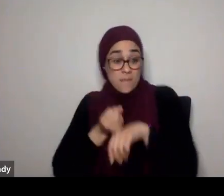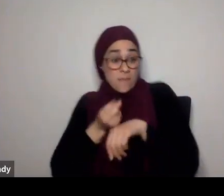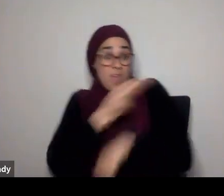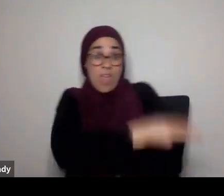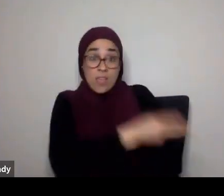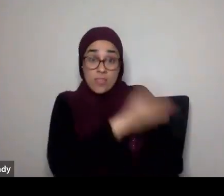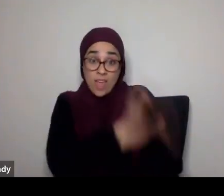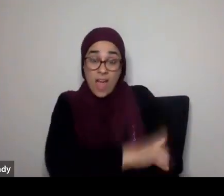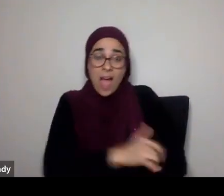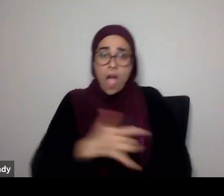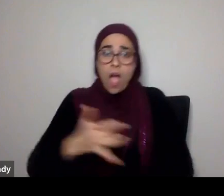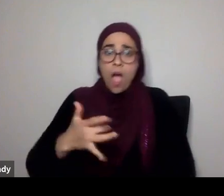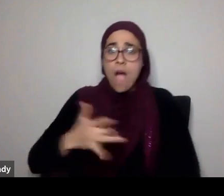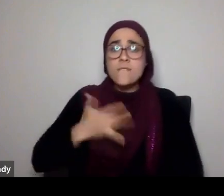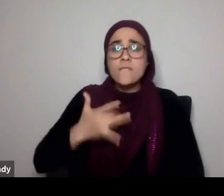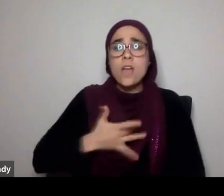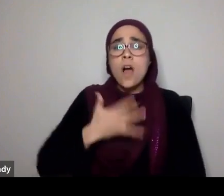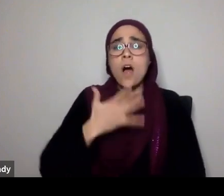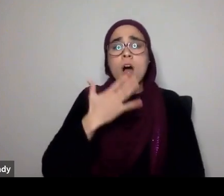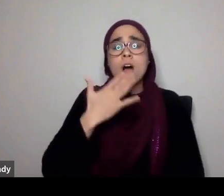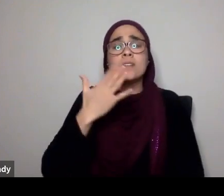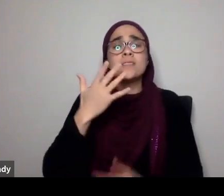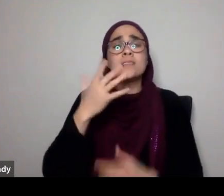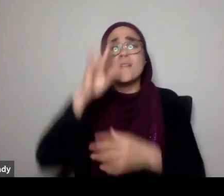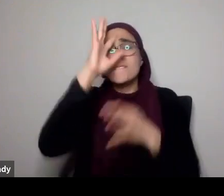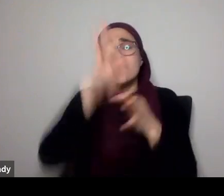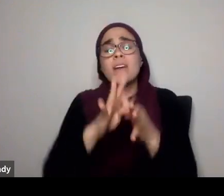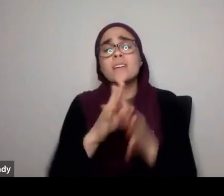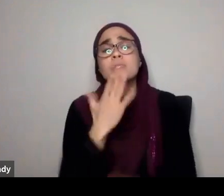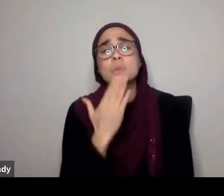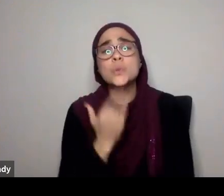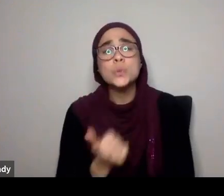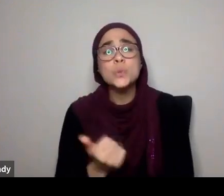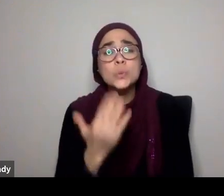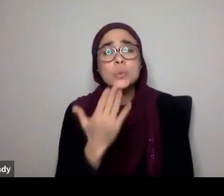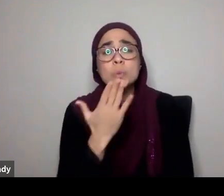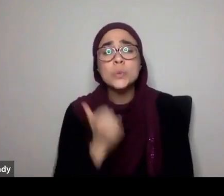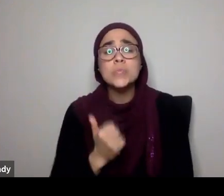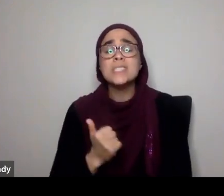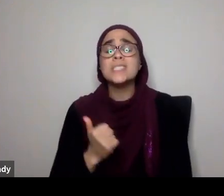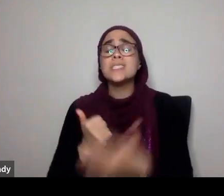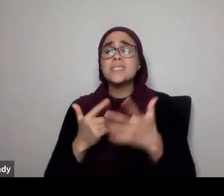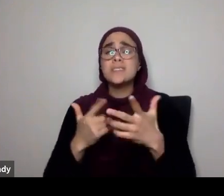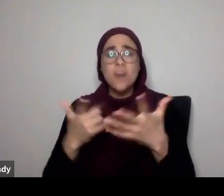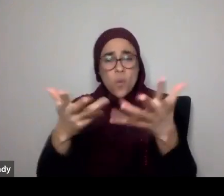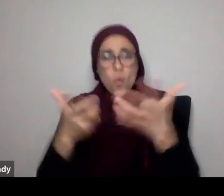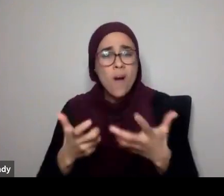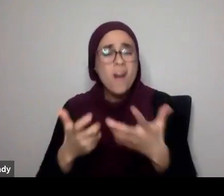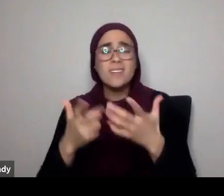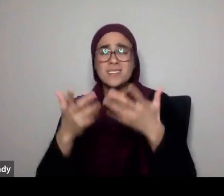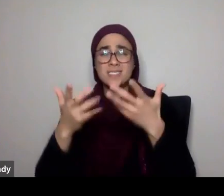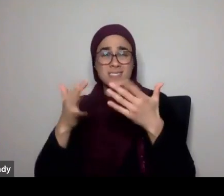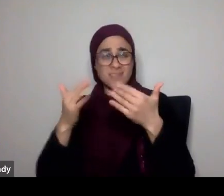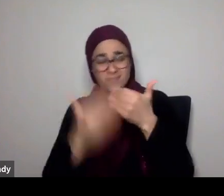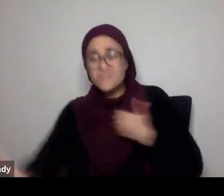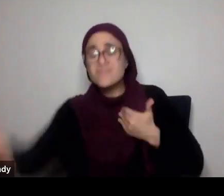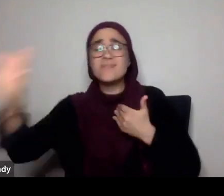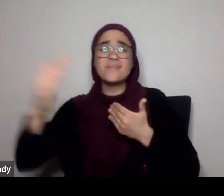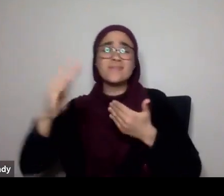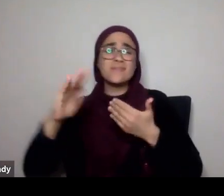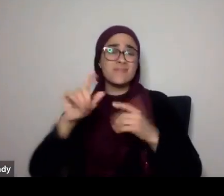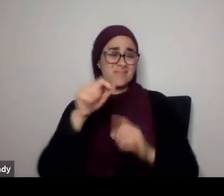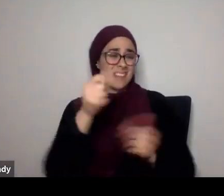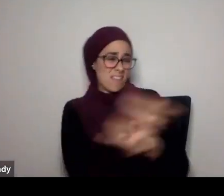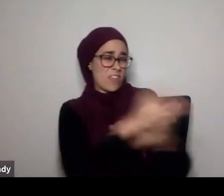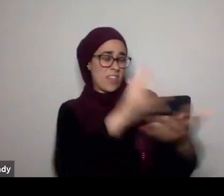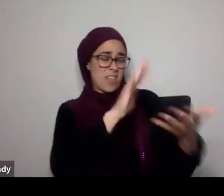iman. And once you experience that sweetness of iman, it's done. It's no longer about intellectual arguments of philosophy. And all that stuff becomes noise. It